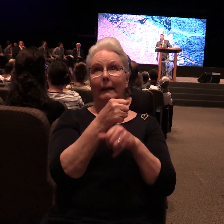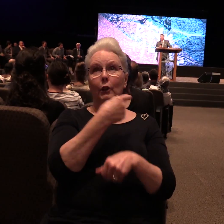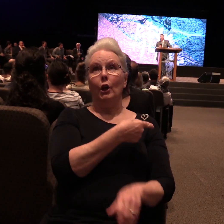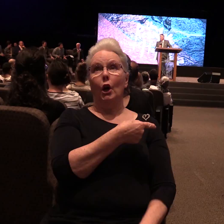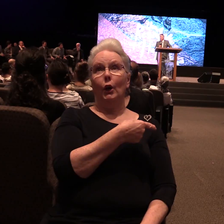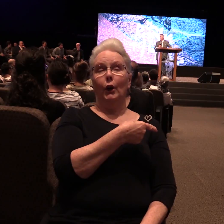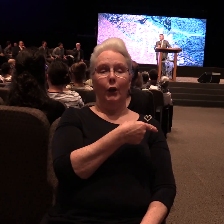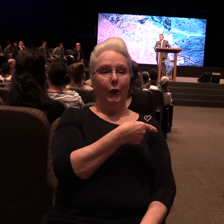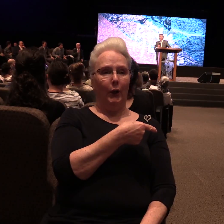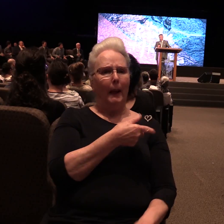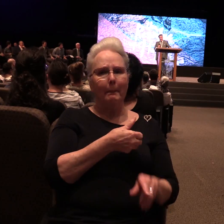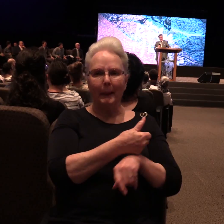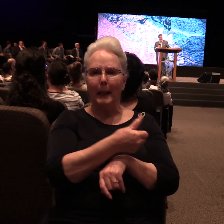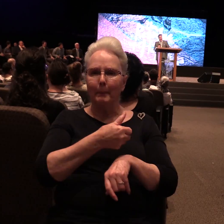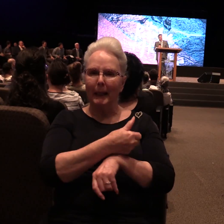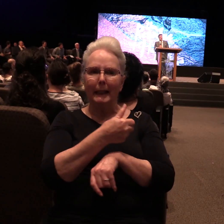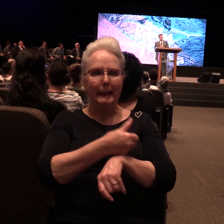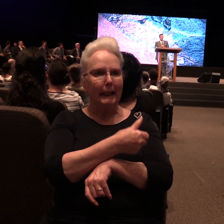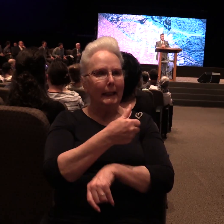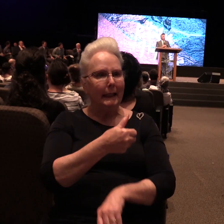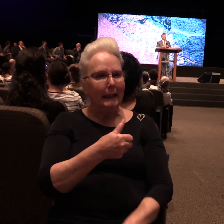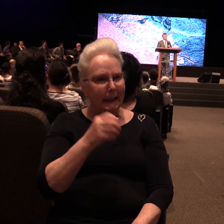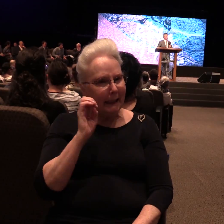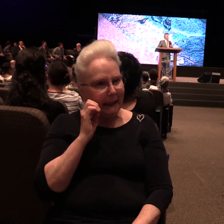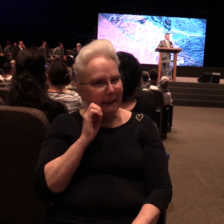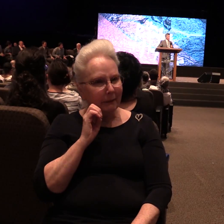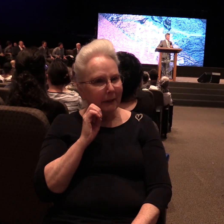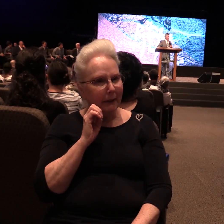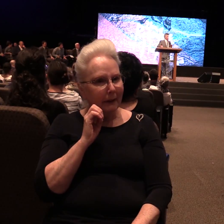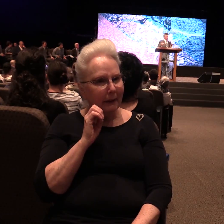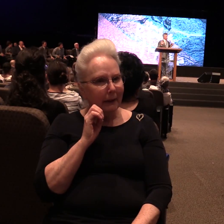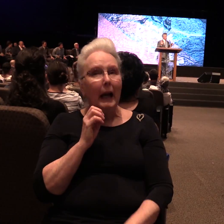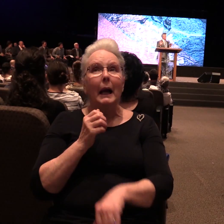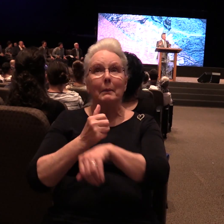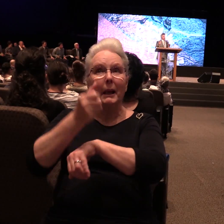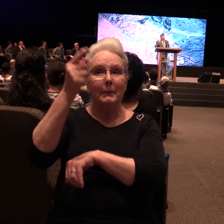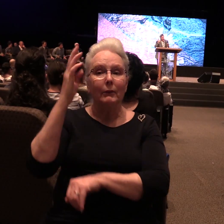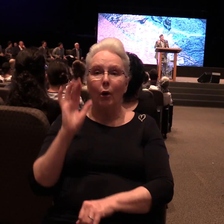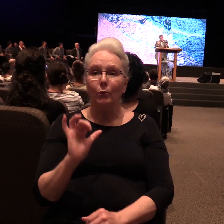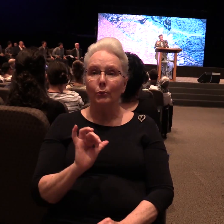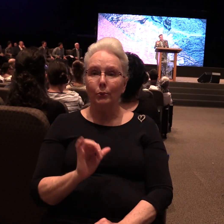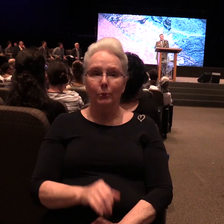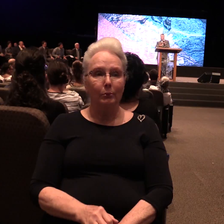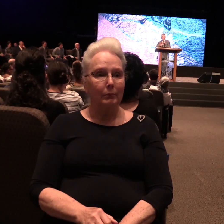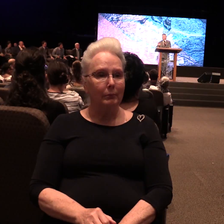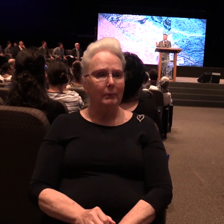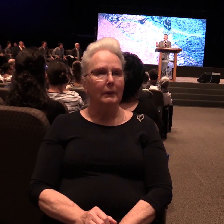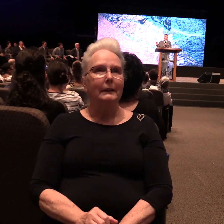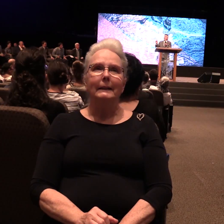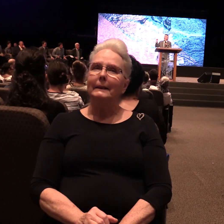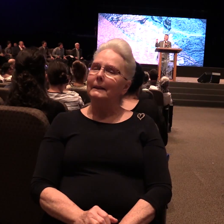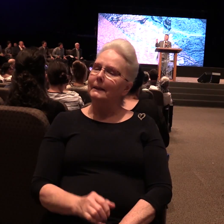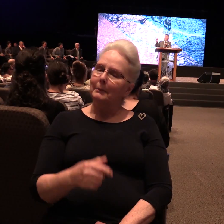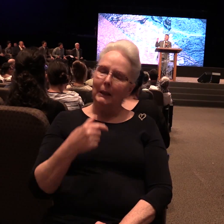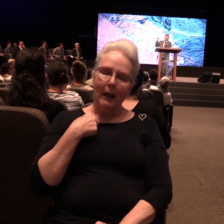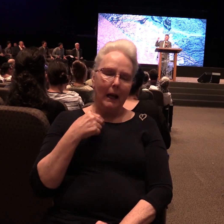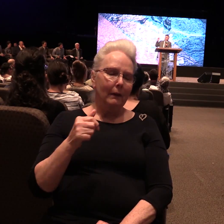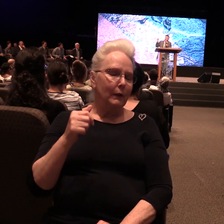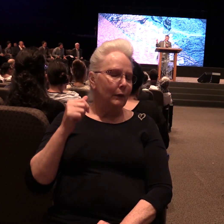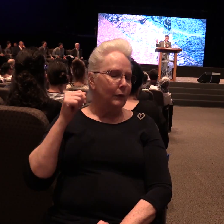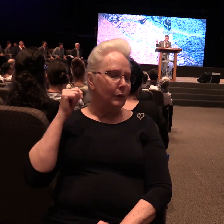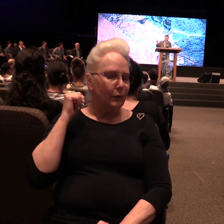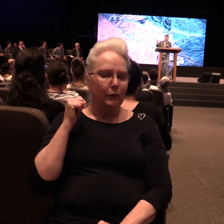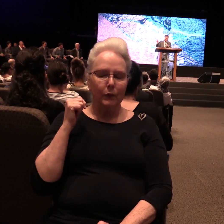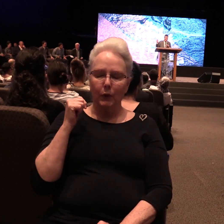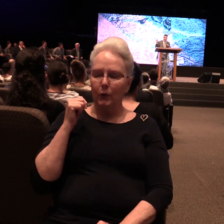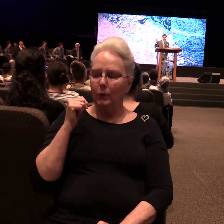Adam, by blaming Eve, is suddenly a blaming God. But I'll just be honest with this congregation. I refuse to leave my destiny in the hands of anyone